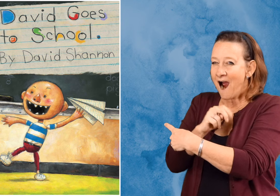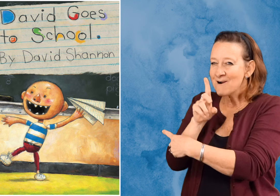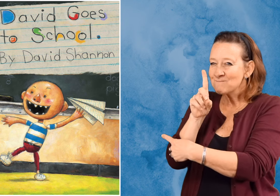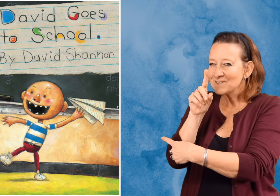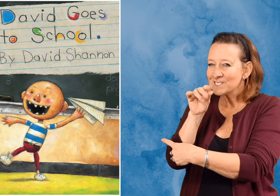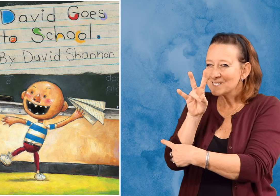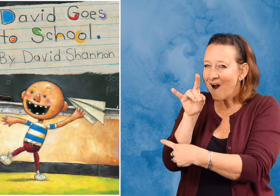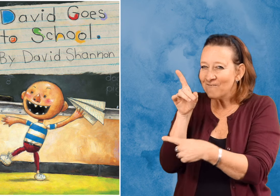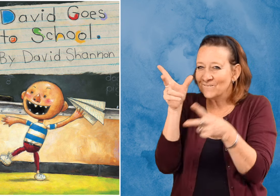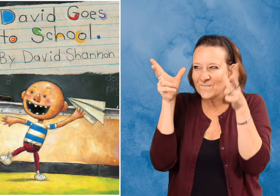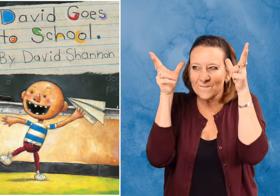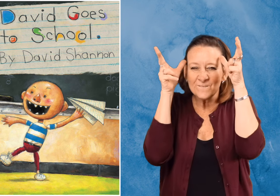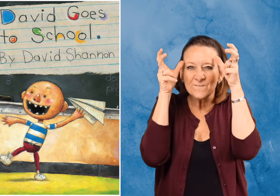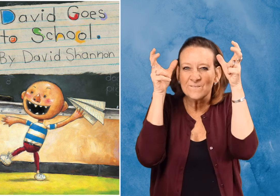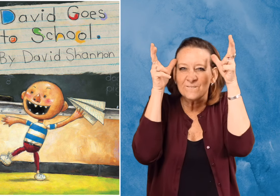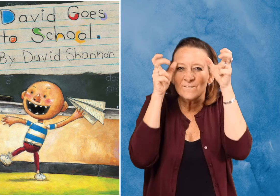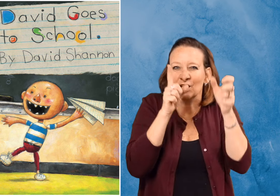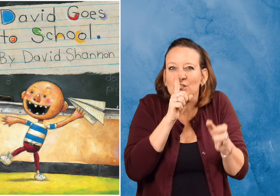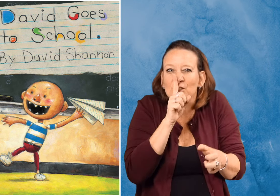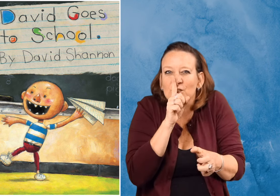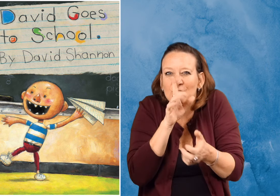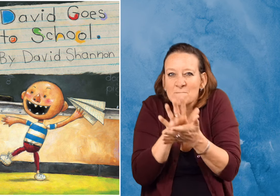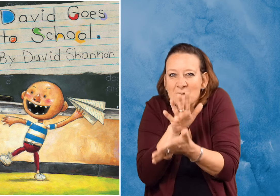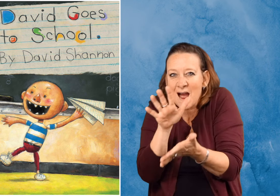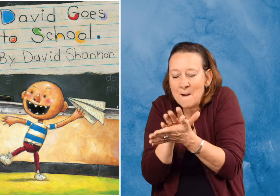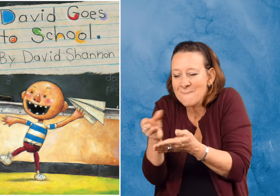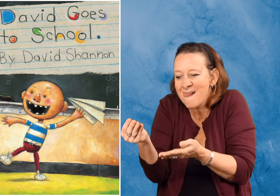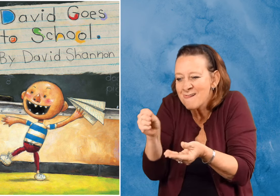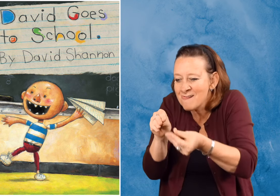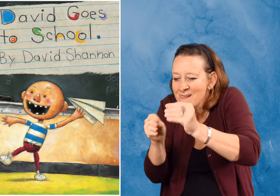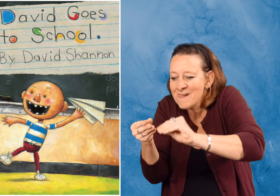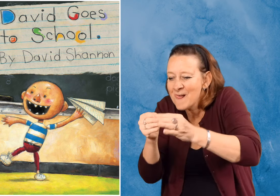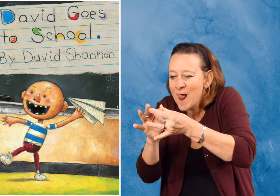Here you see David being naughty with his paper airplane.